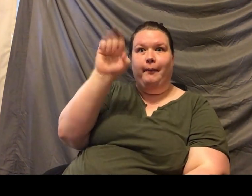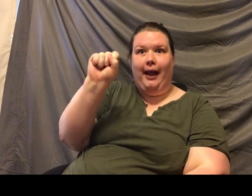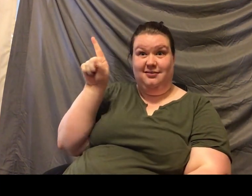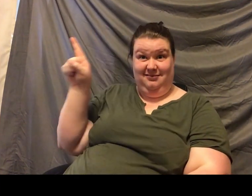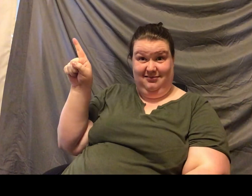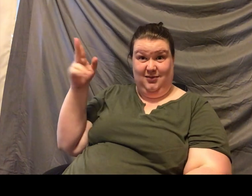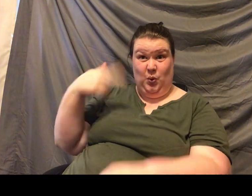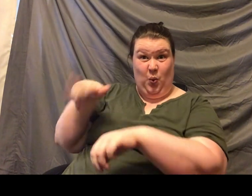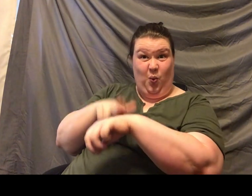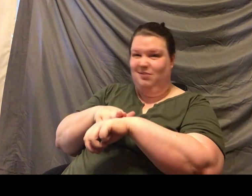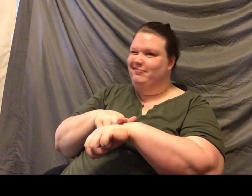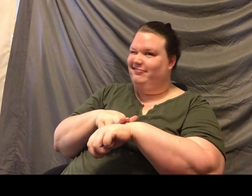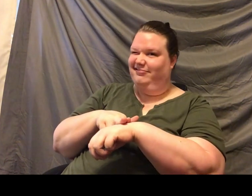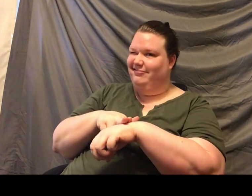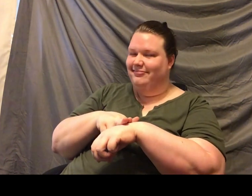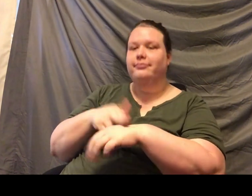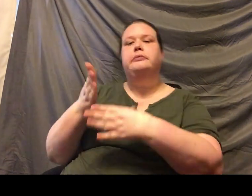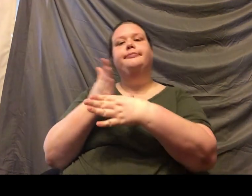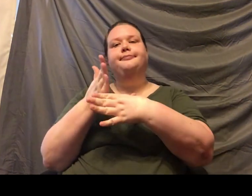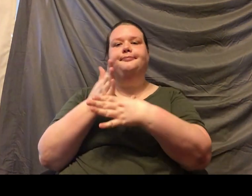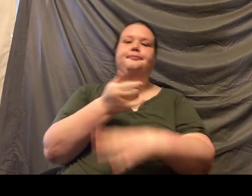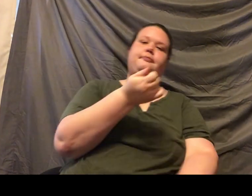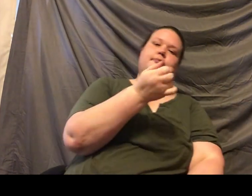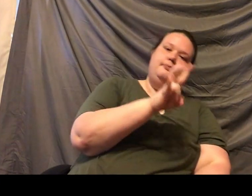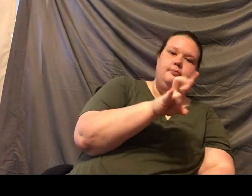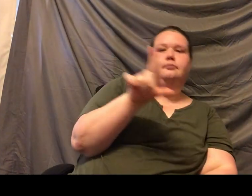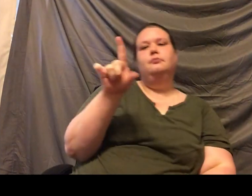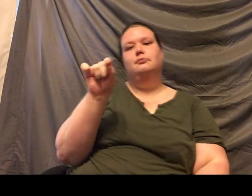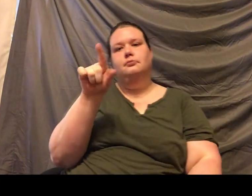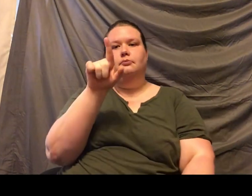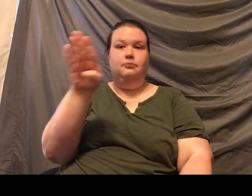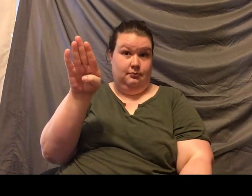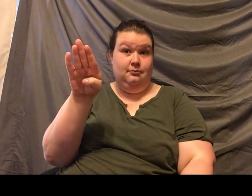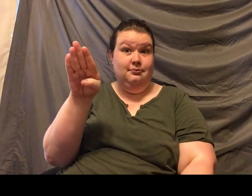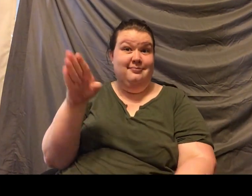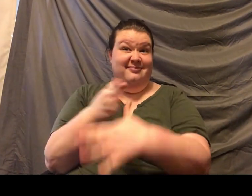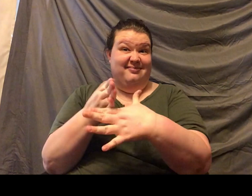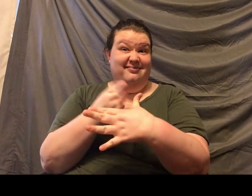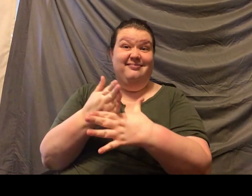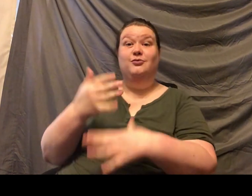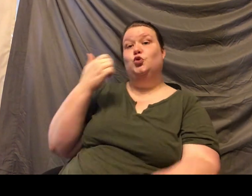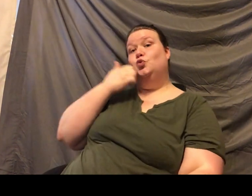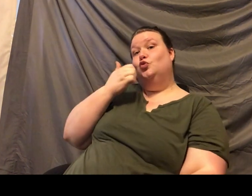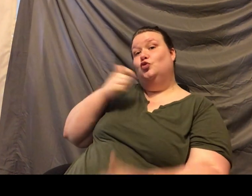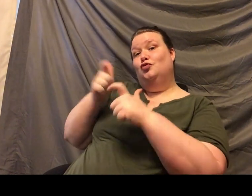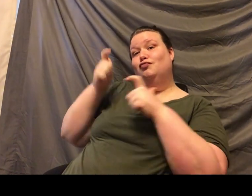not your average sloth. They're usually going to run in this 17 to 20 pound range. Our lady up there, she's just a little big